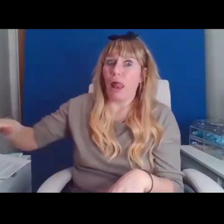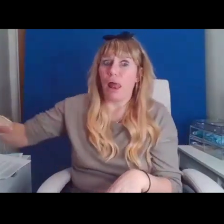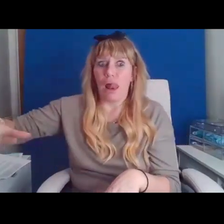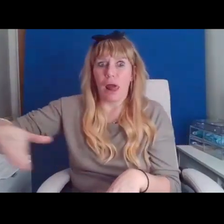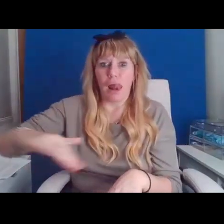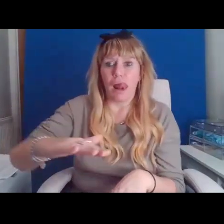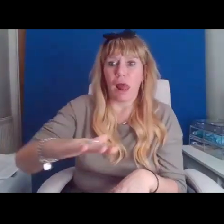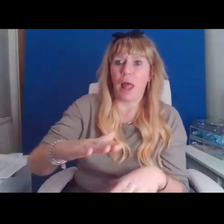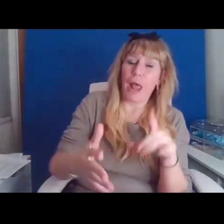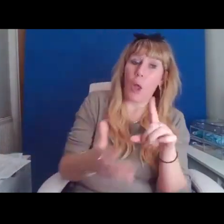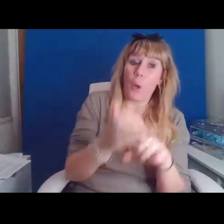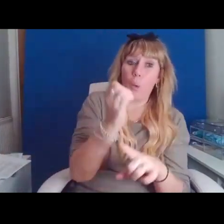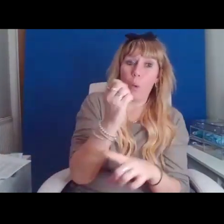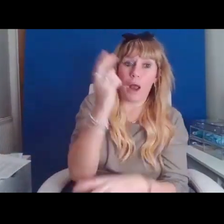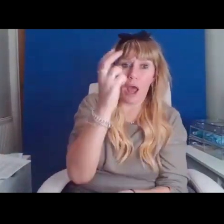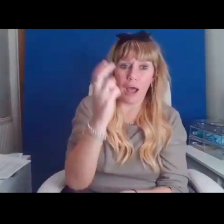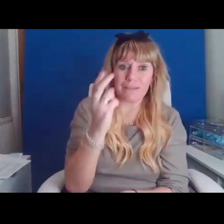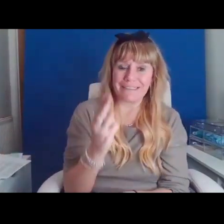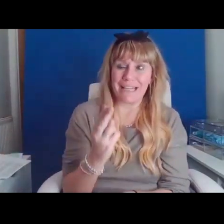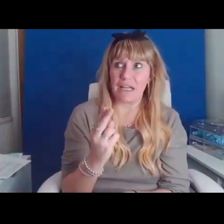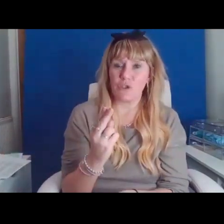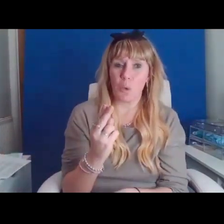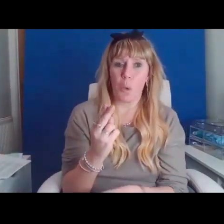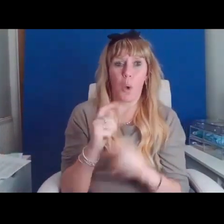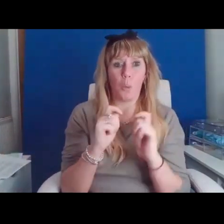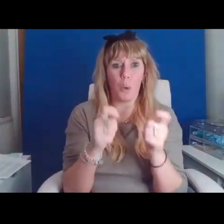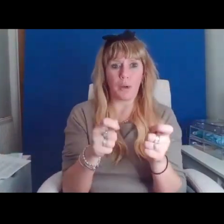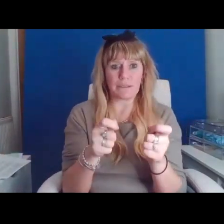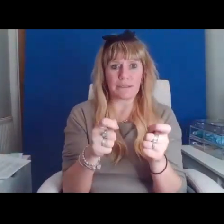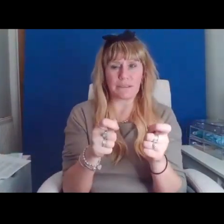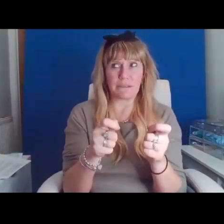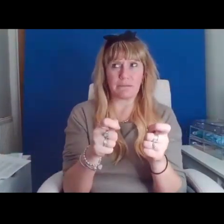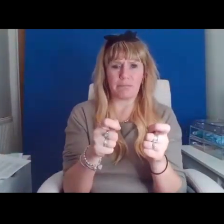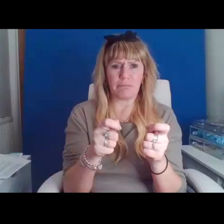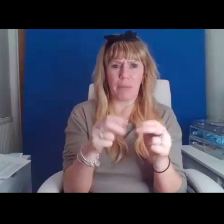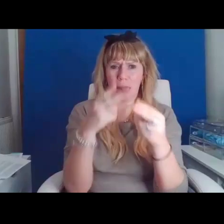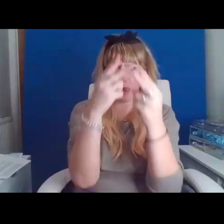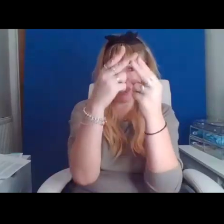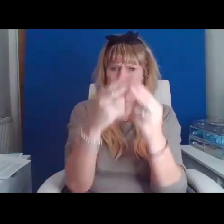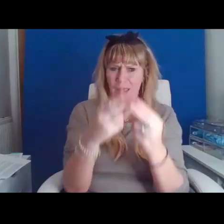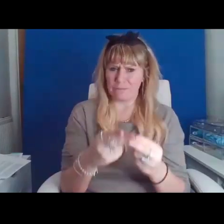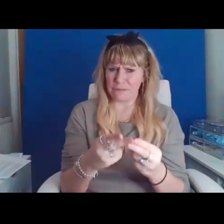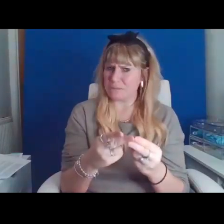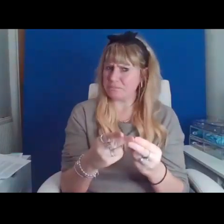excellence despite the lifts not coming down to the ground floor. It is called Escape.